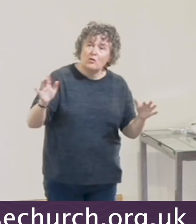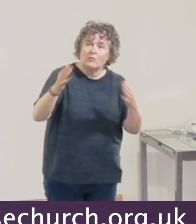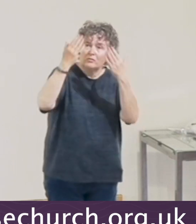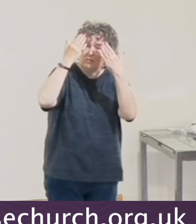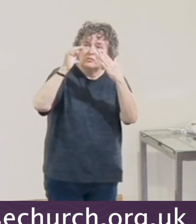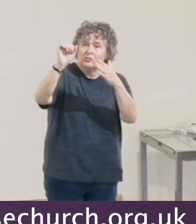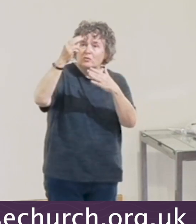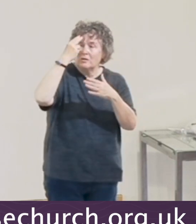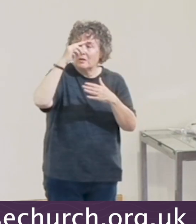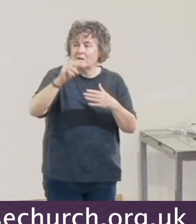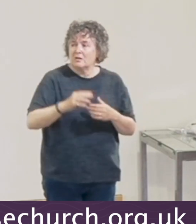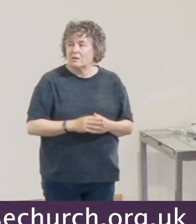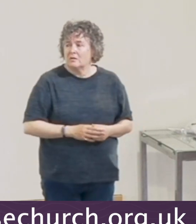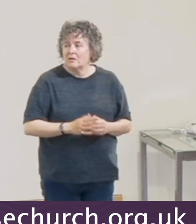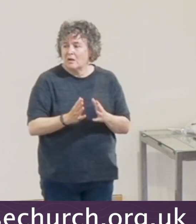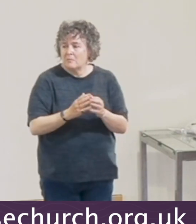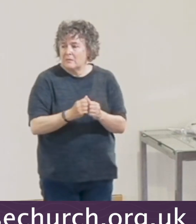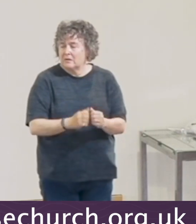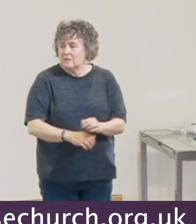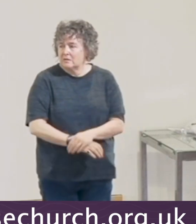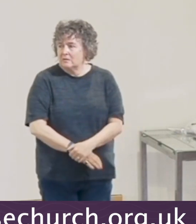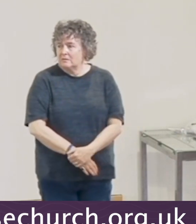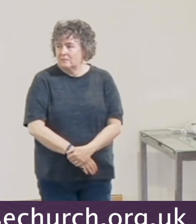honour to your name. Amen.